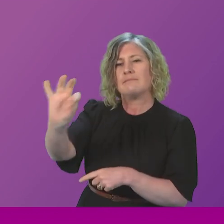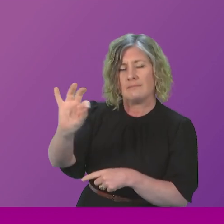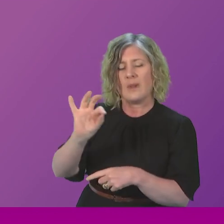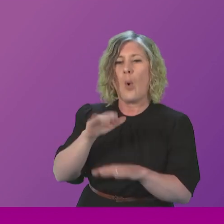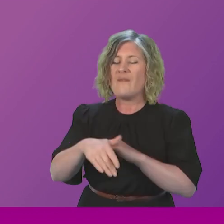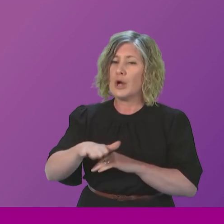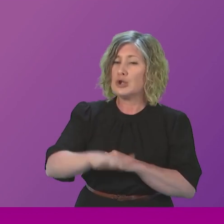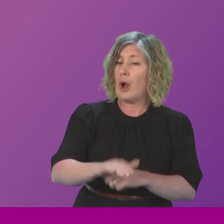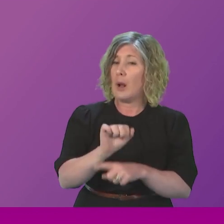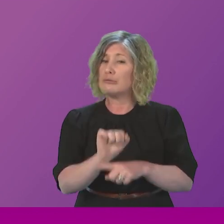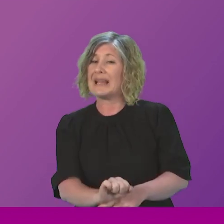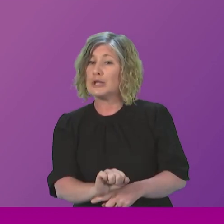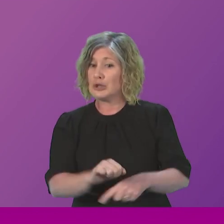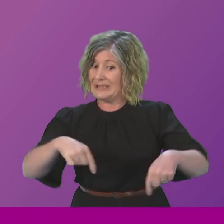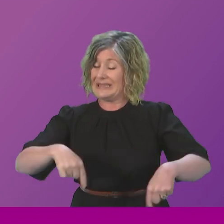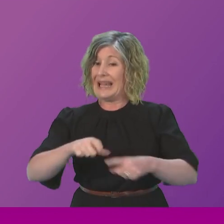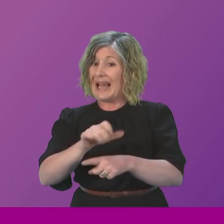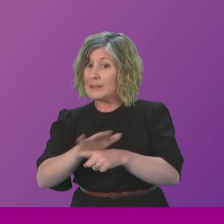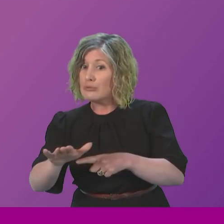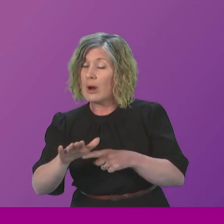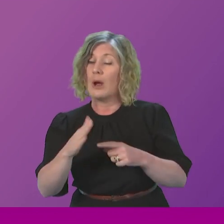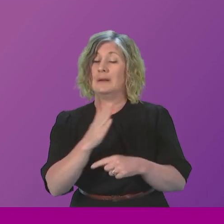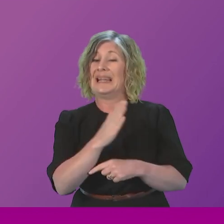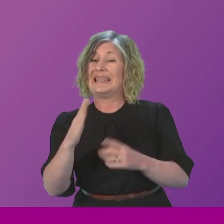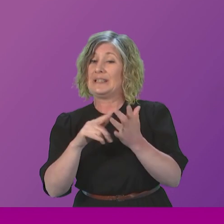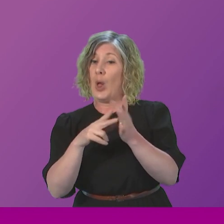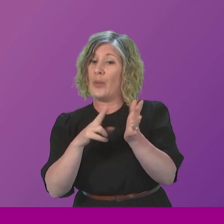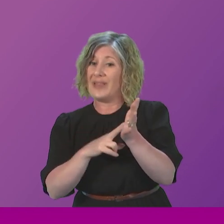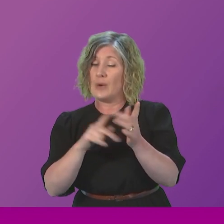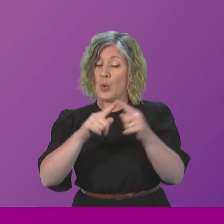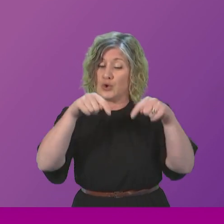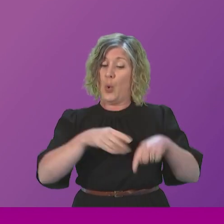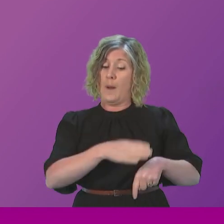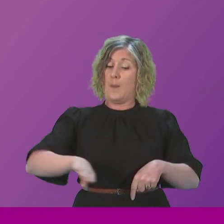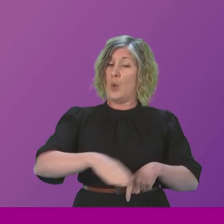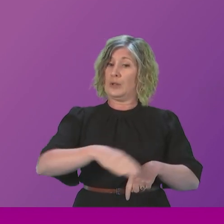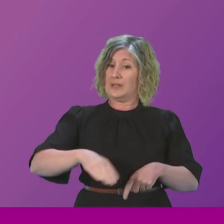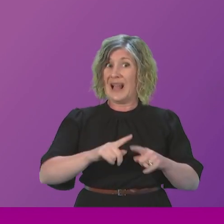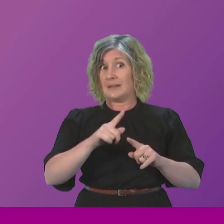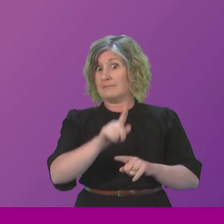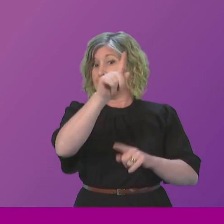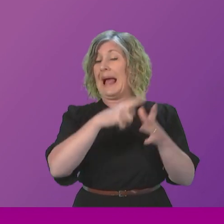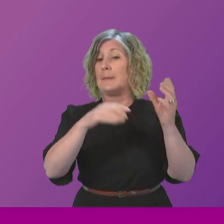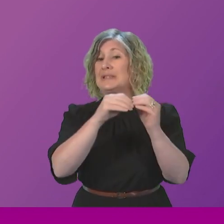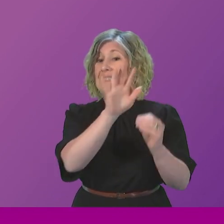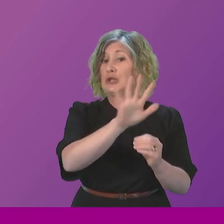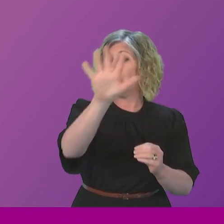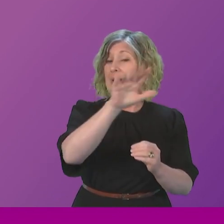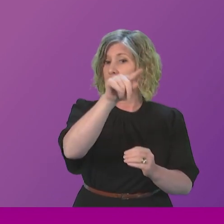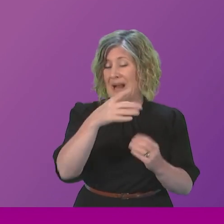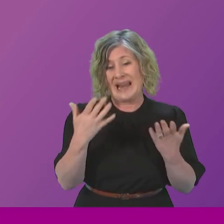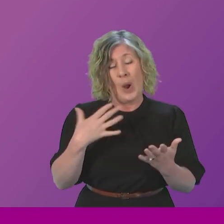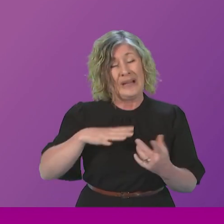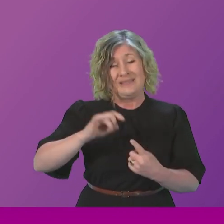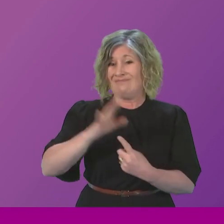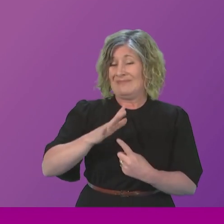surrounding child protection here in Edinburgh, East Lothian, the Borders and Aberdeenshire. Campaigners believe that a wider independent inquiry is now needed